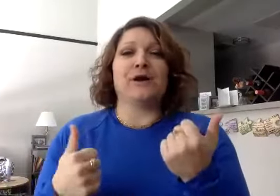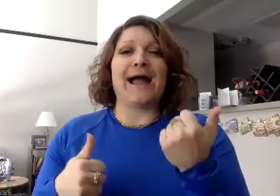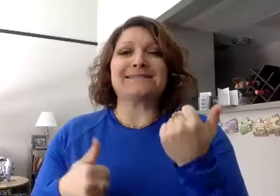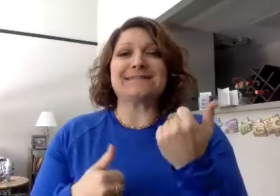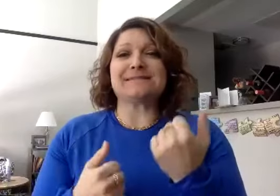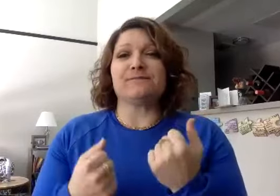know,